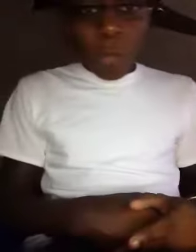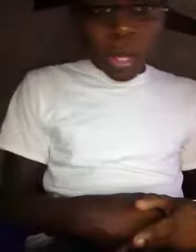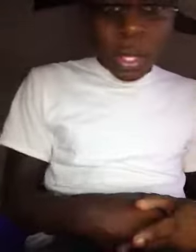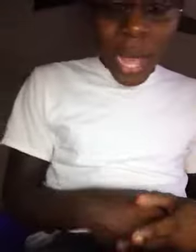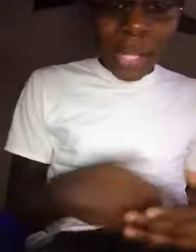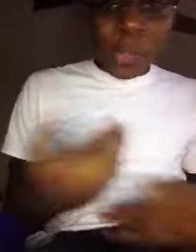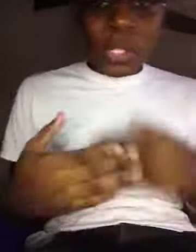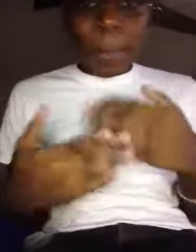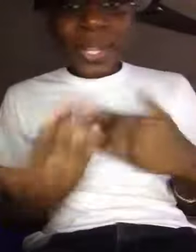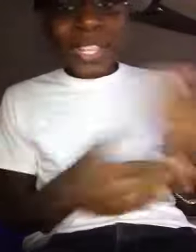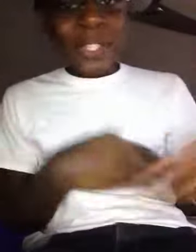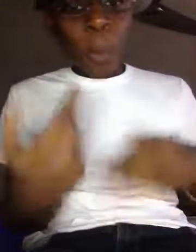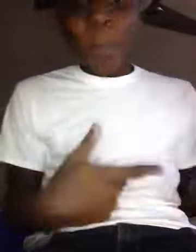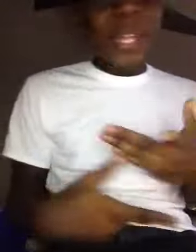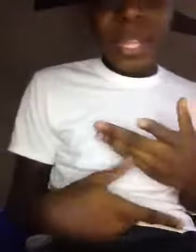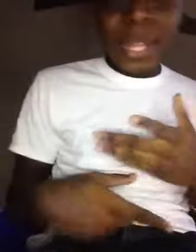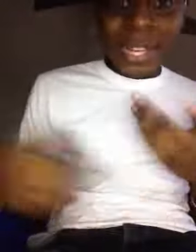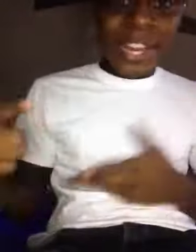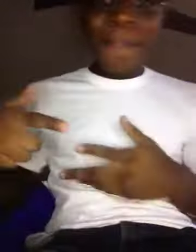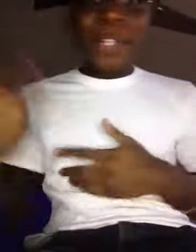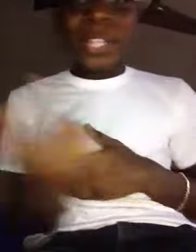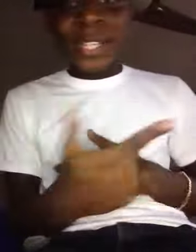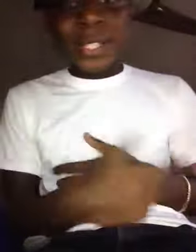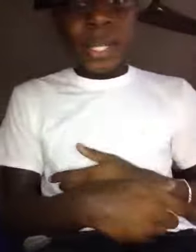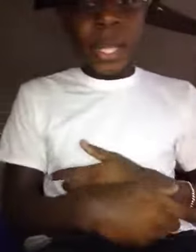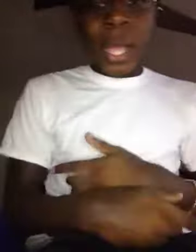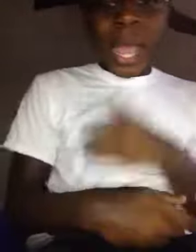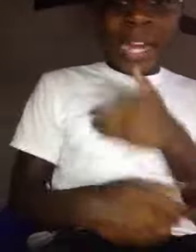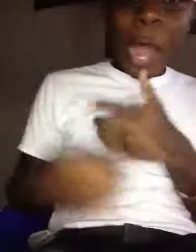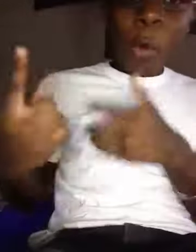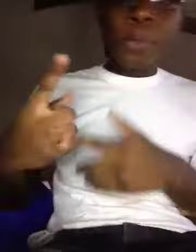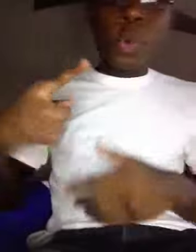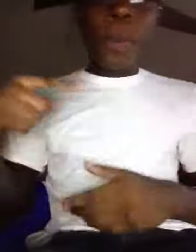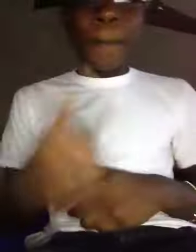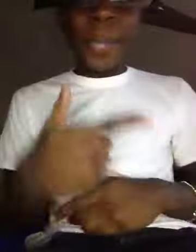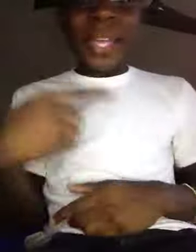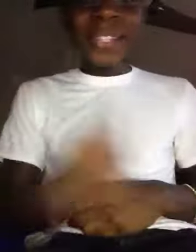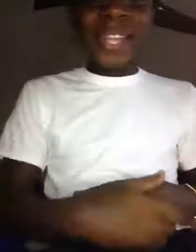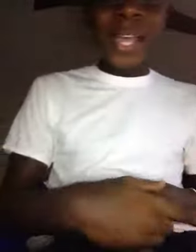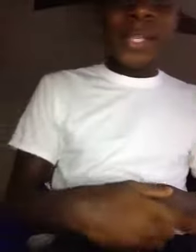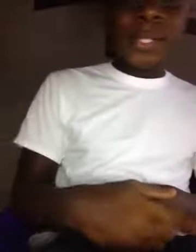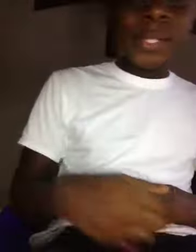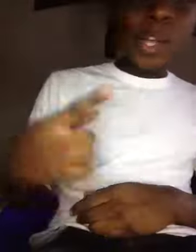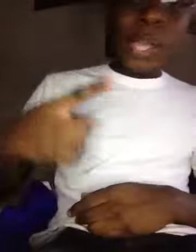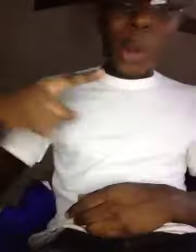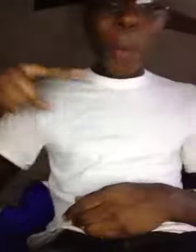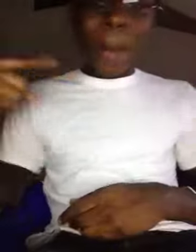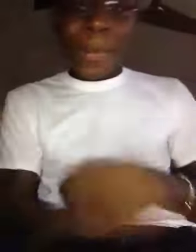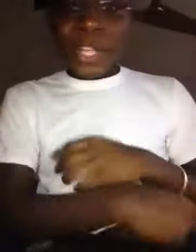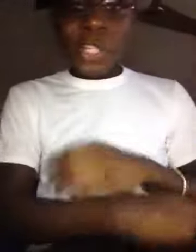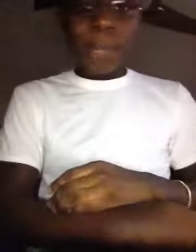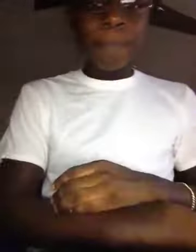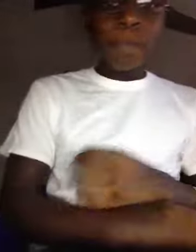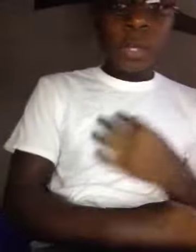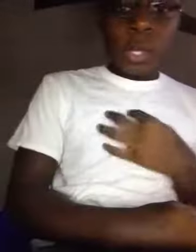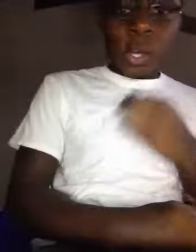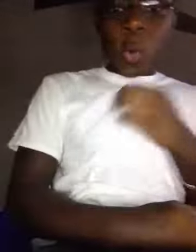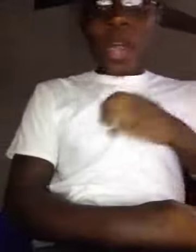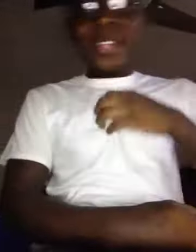I used to be disobedient, never listen, and now I'm doing big things, and on my mission, white